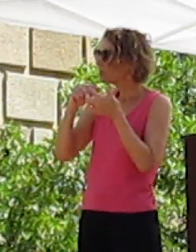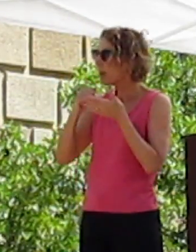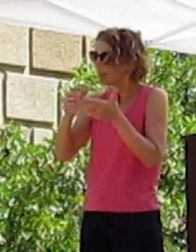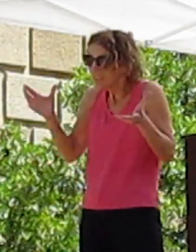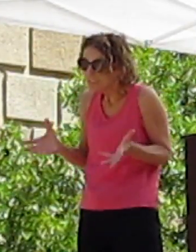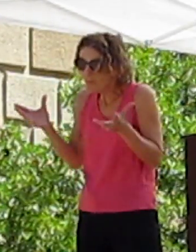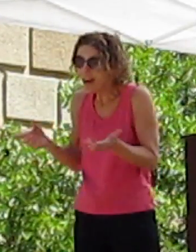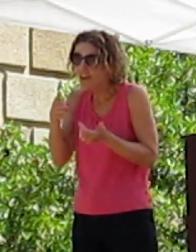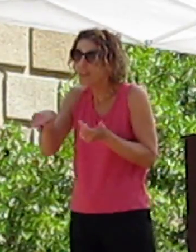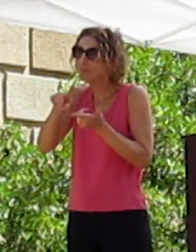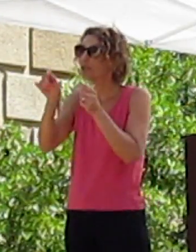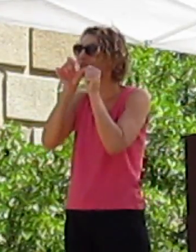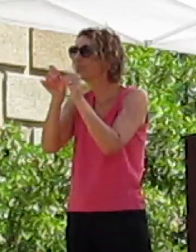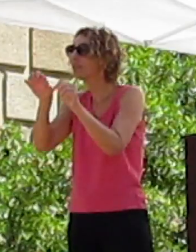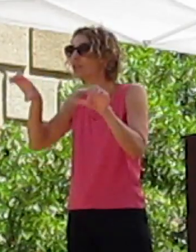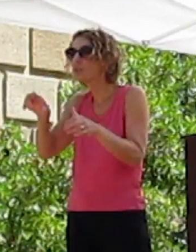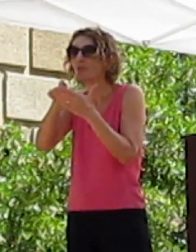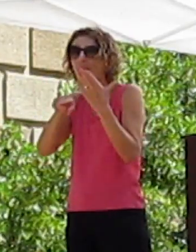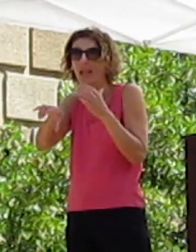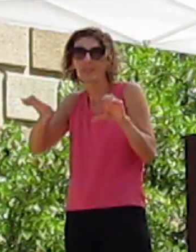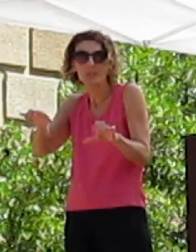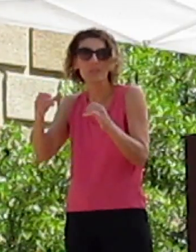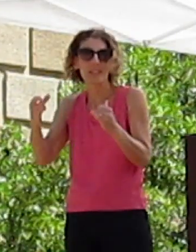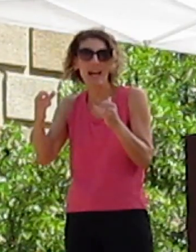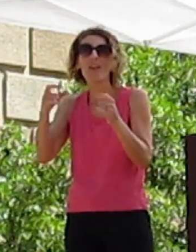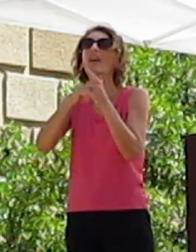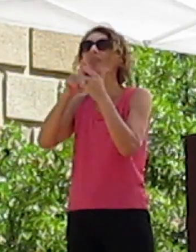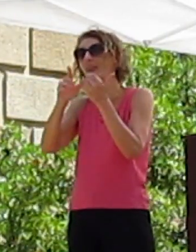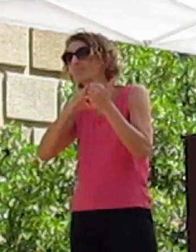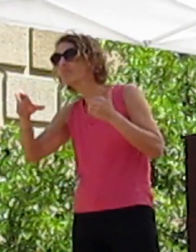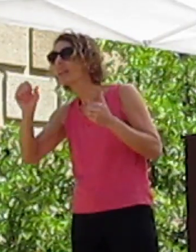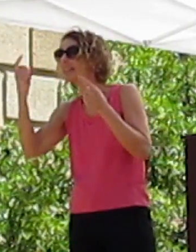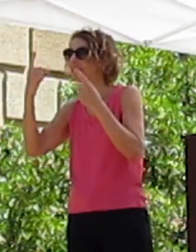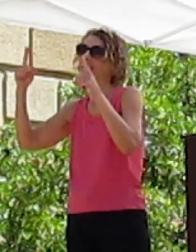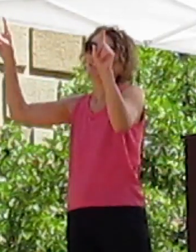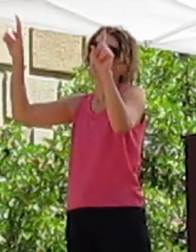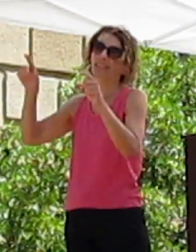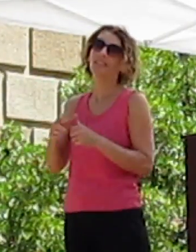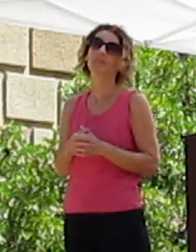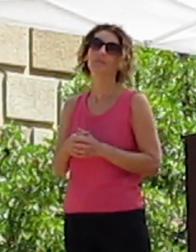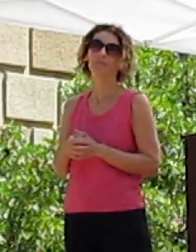them to keep doing what they are doing so that they can be successful in the future.